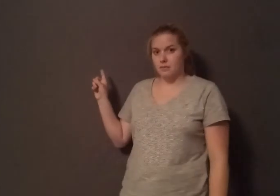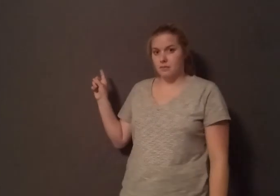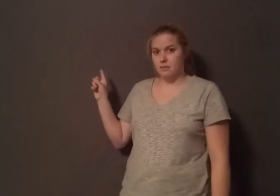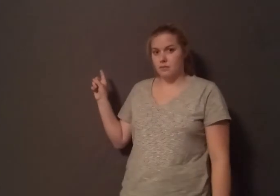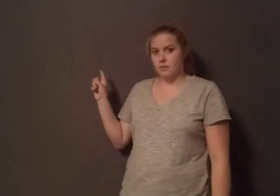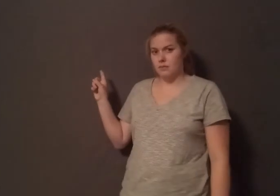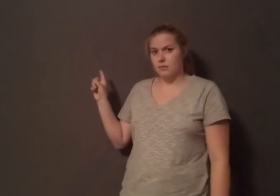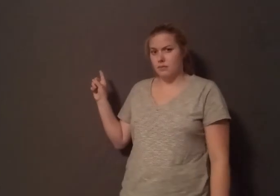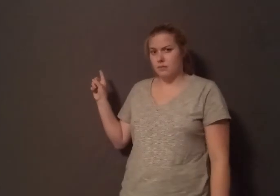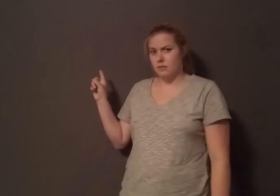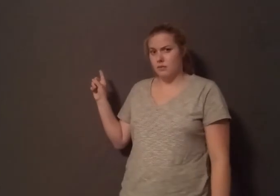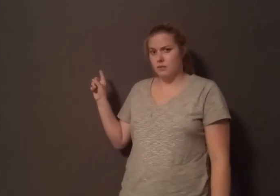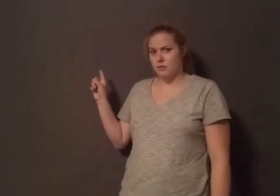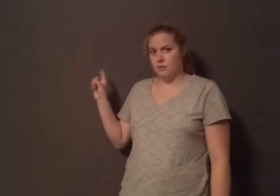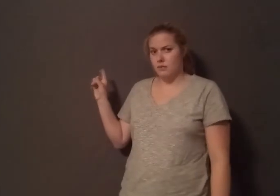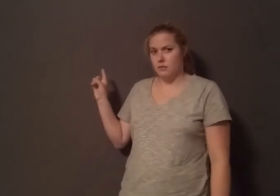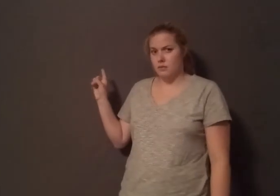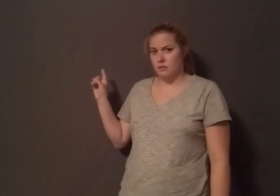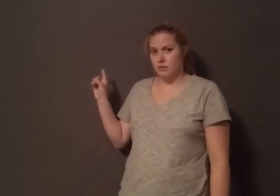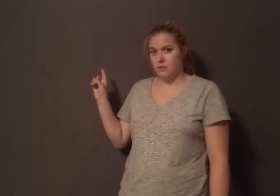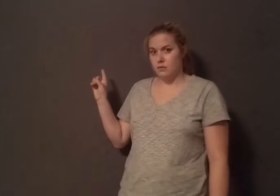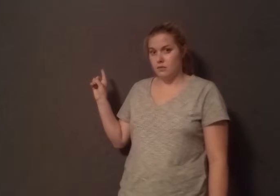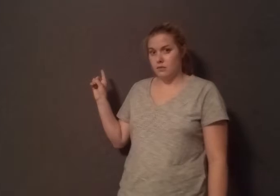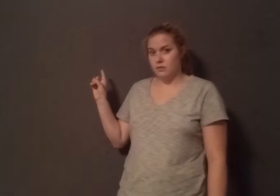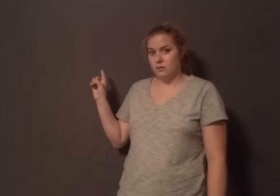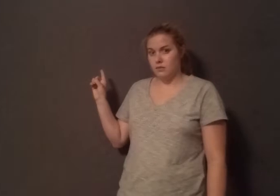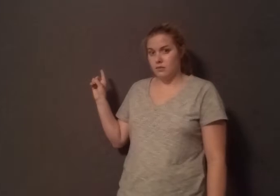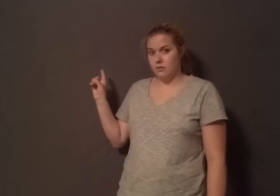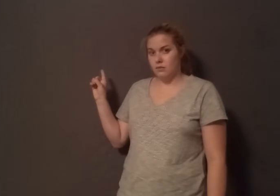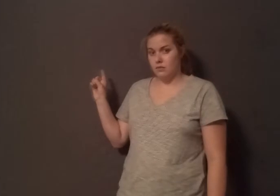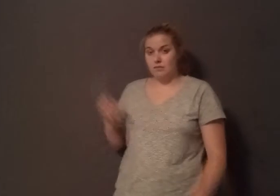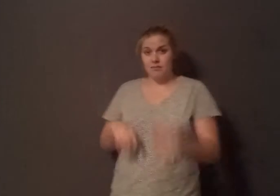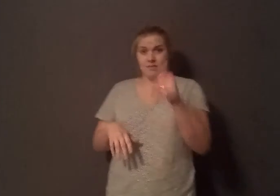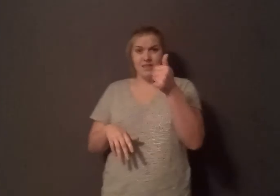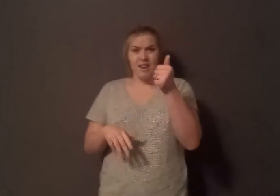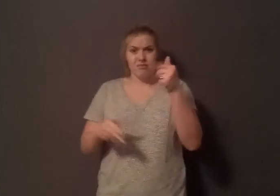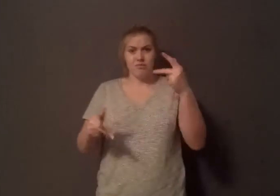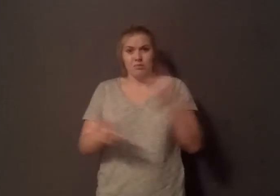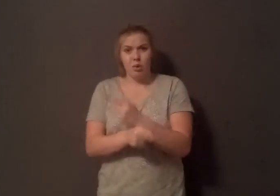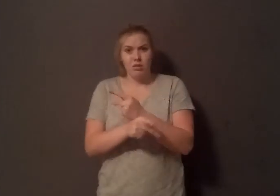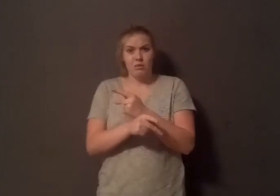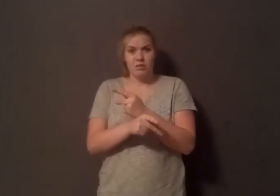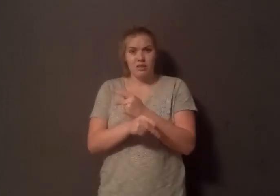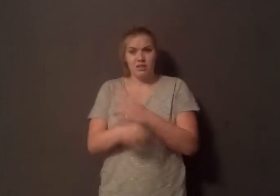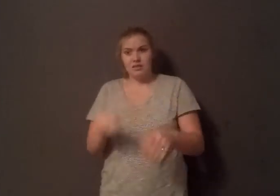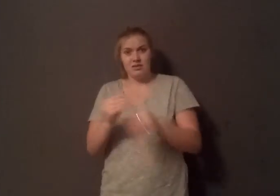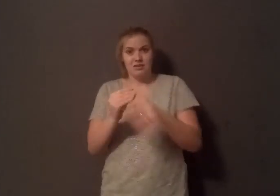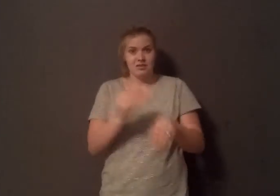26 grams per liter for cow's milk. That's practically 10 times more. No wonder it's so addictive. This talk about addiction